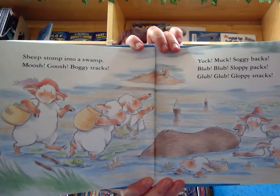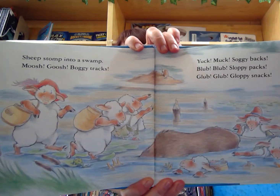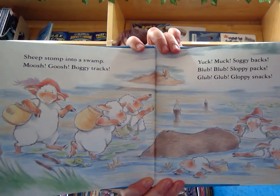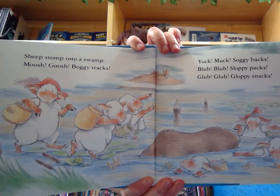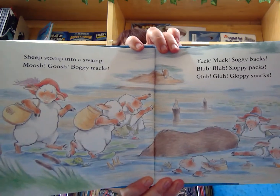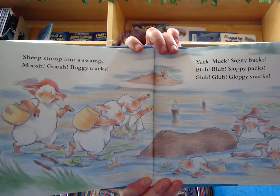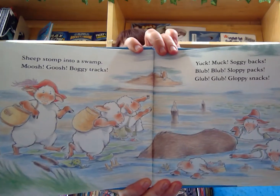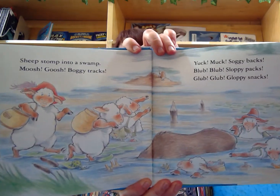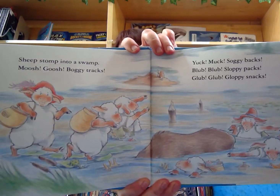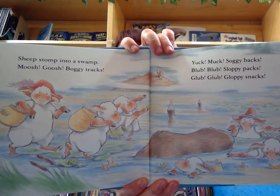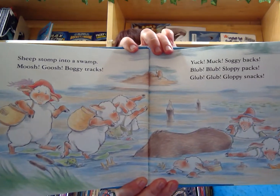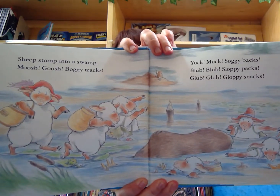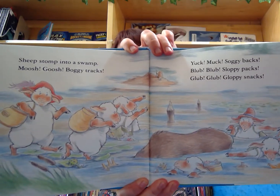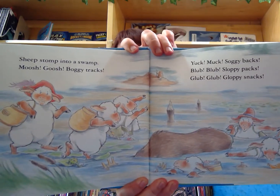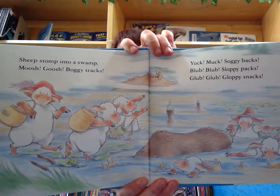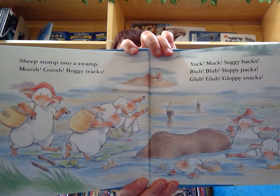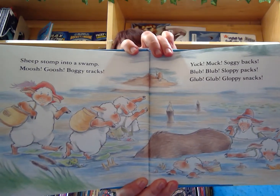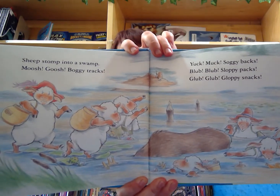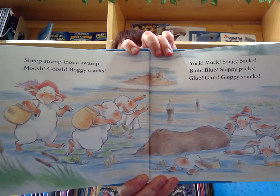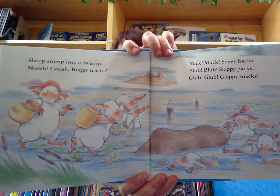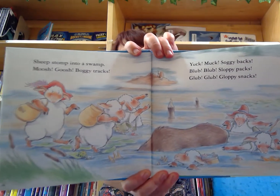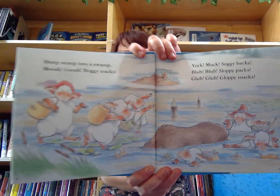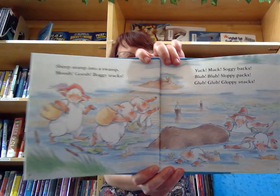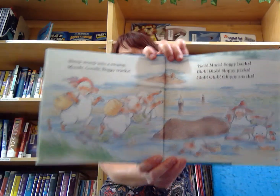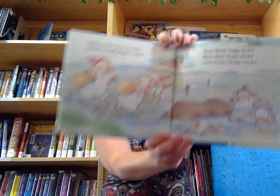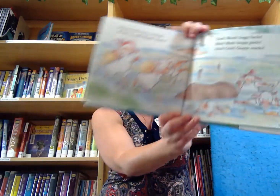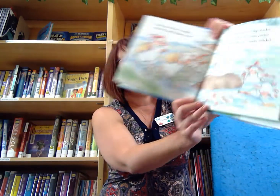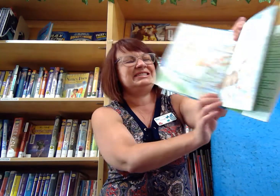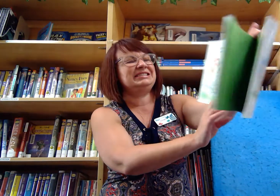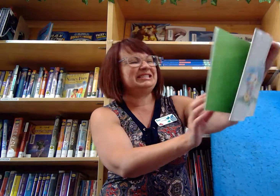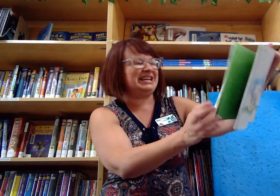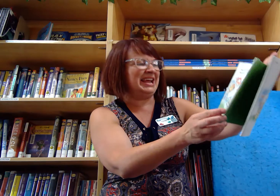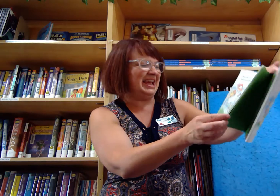Ew, nobody likes a soggy snack.